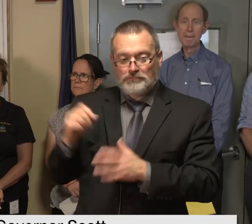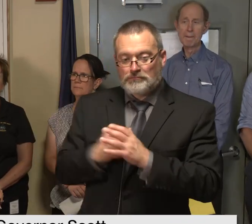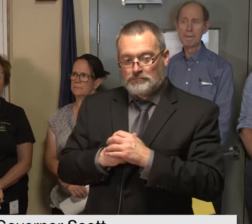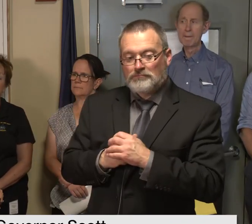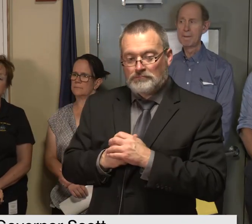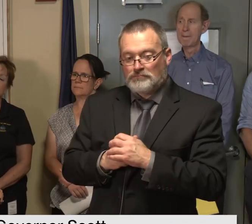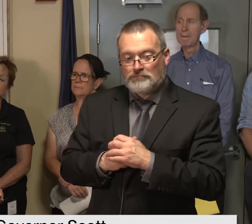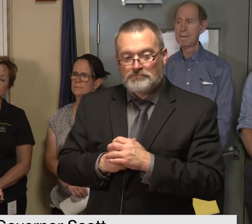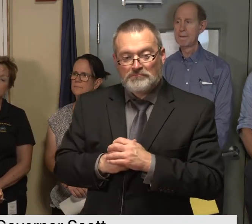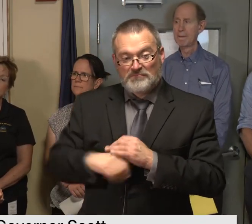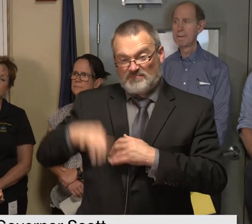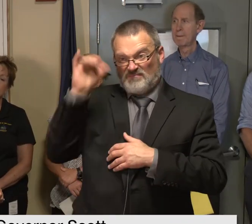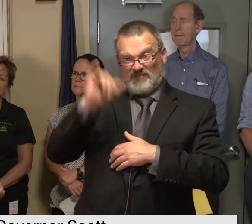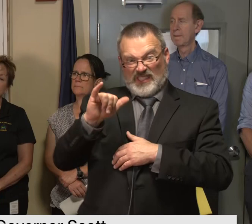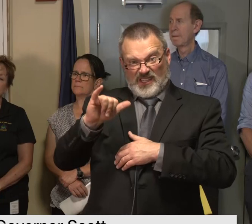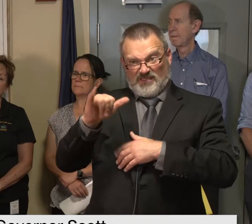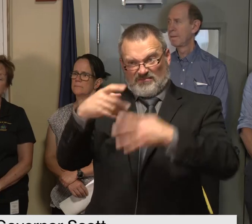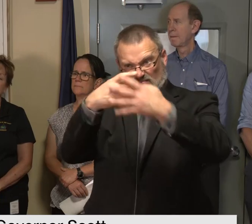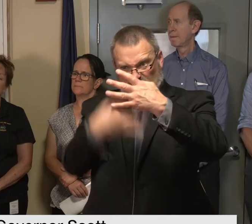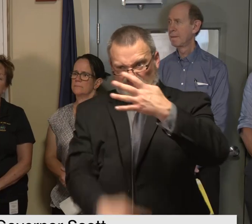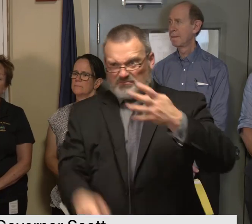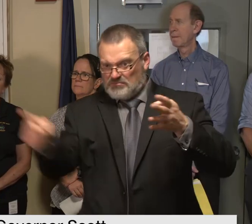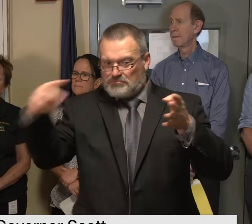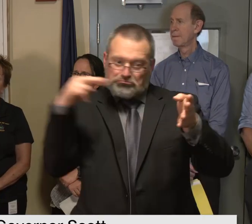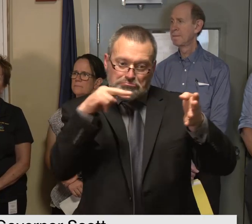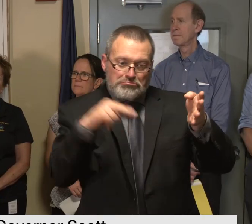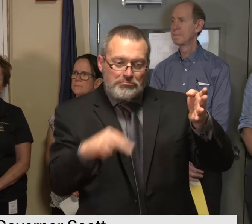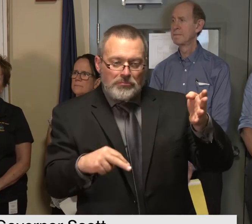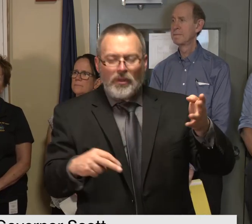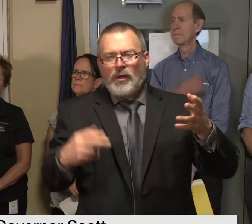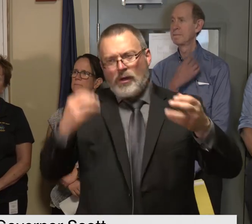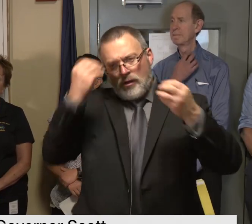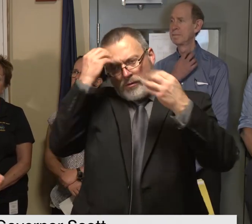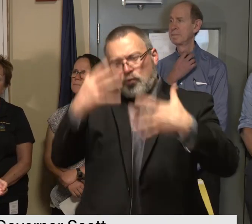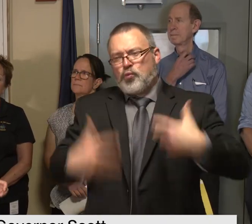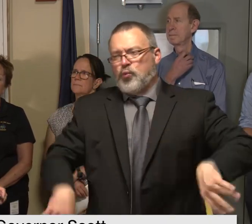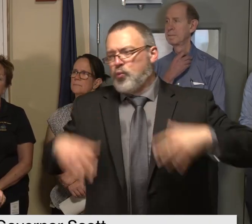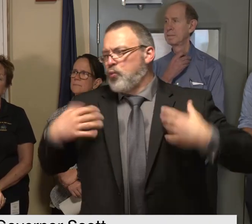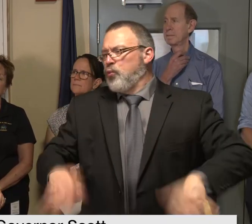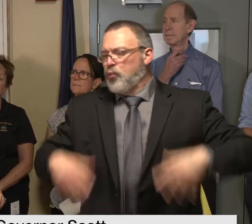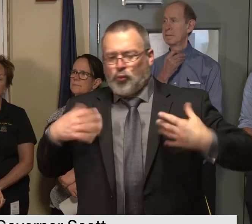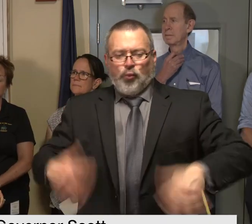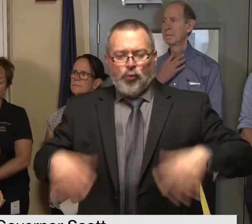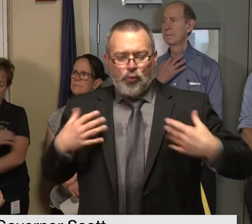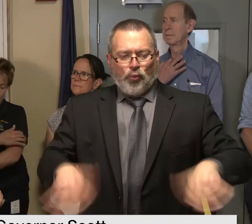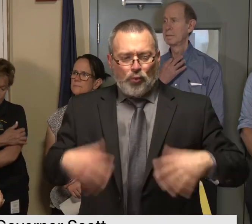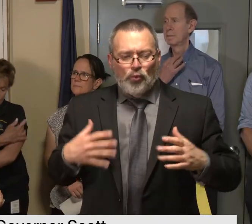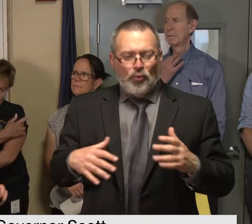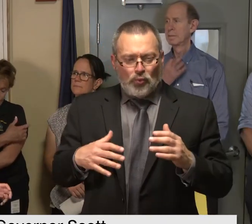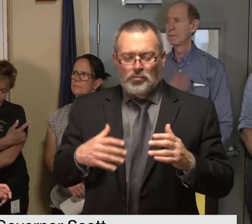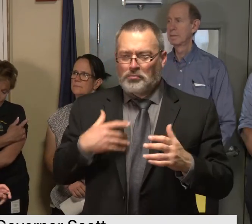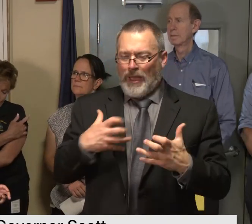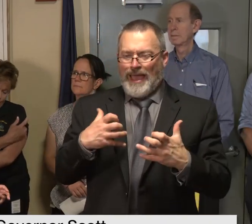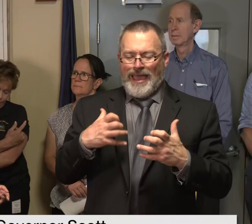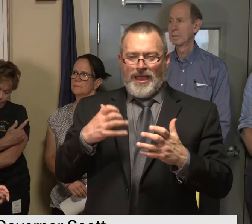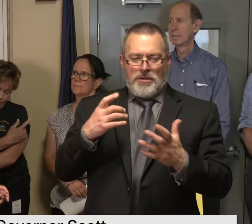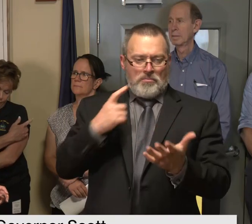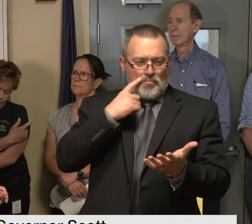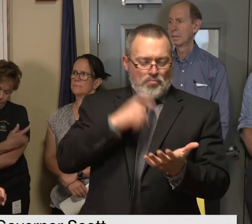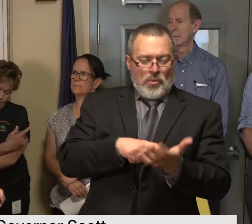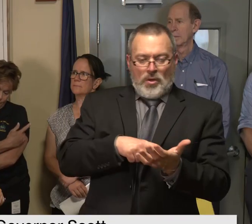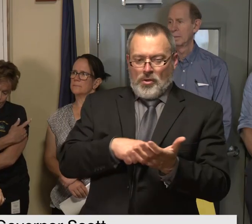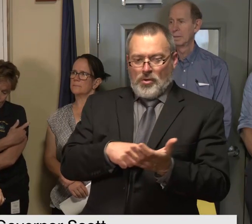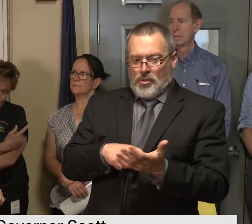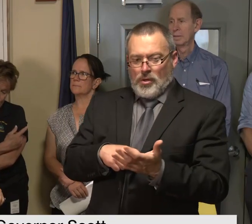uh resource guide there's a variety of information and you know first and foremost i want to acknowledge that you know